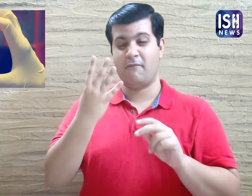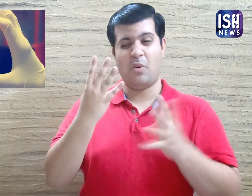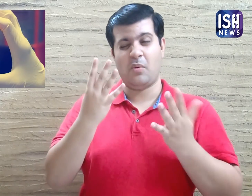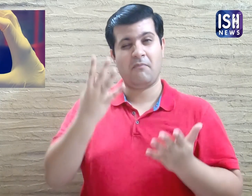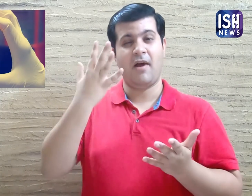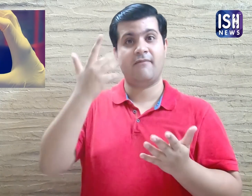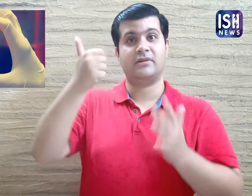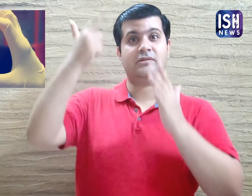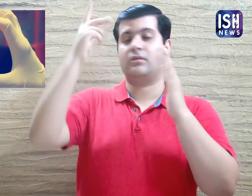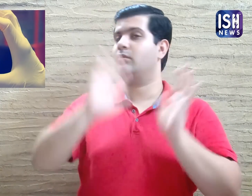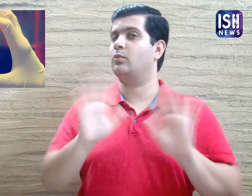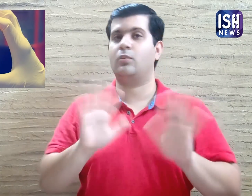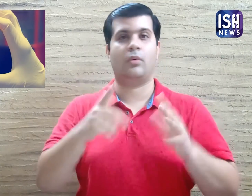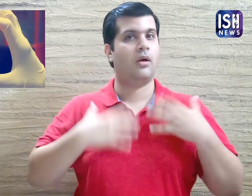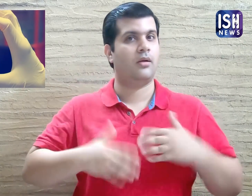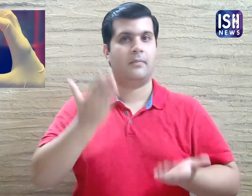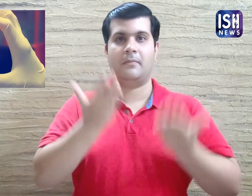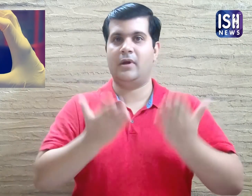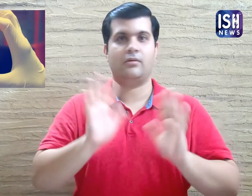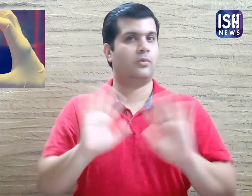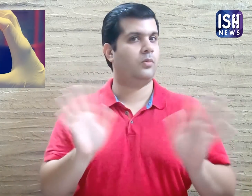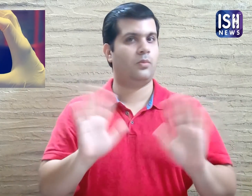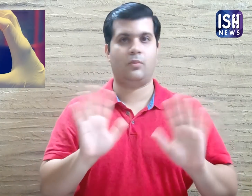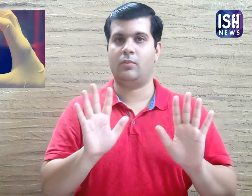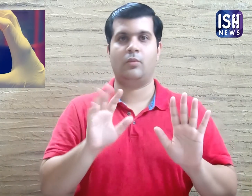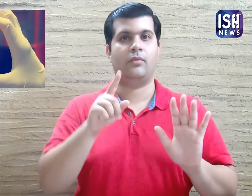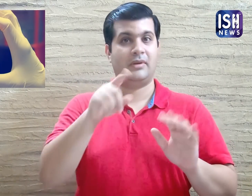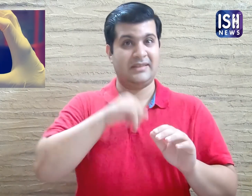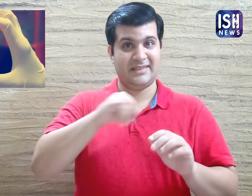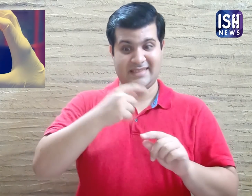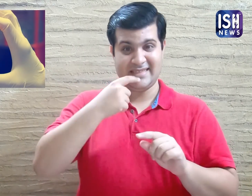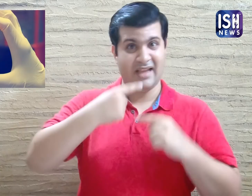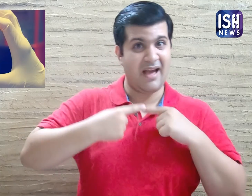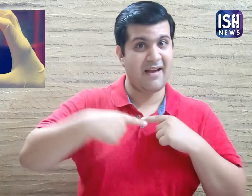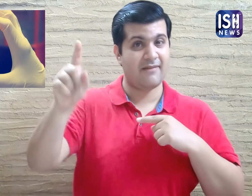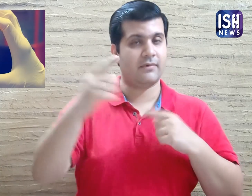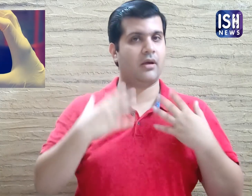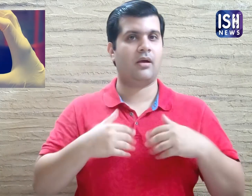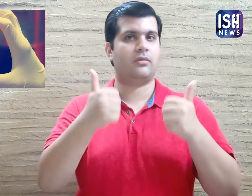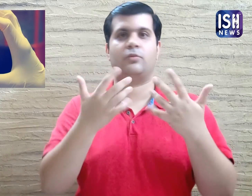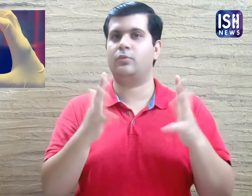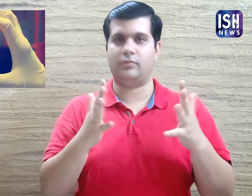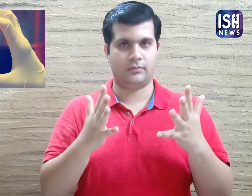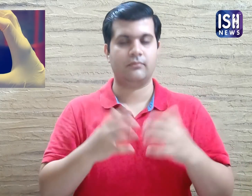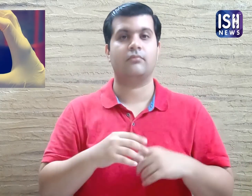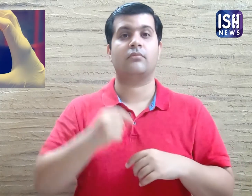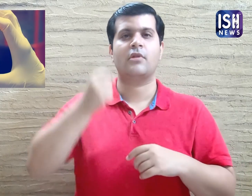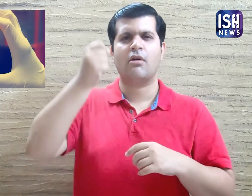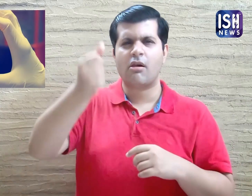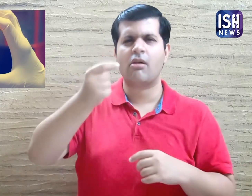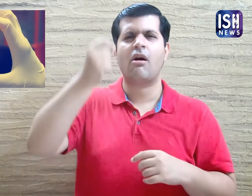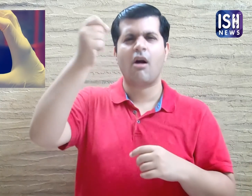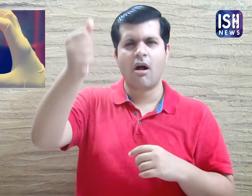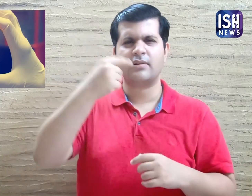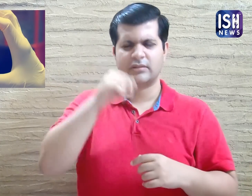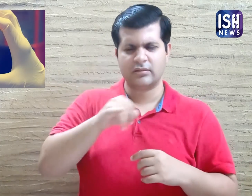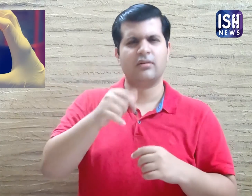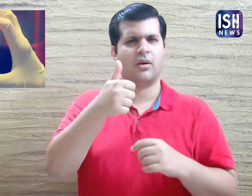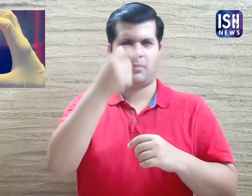Instead of drinking 4 litres a day, if I drink 5-6 litres of water, it will not be good. 7. urine every day is not good. Once in a